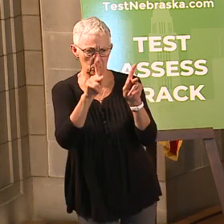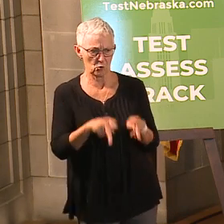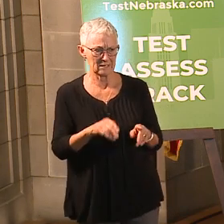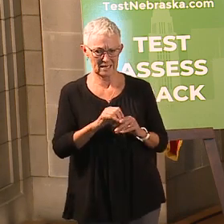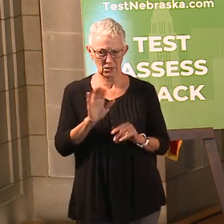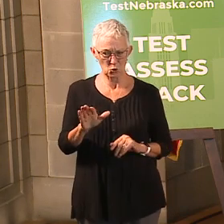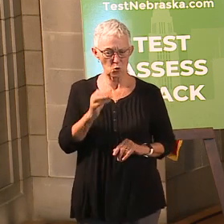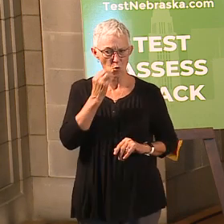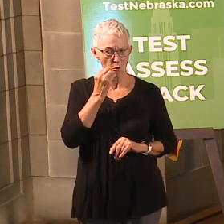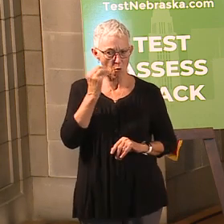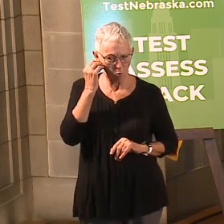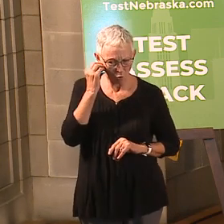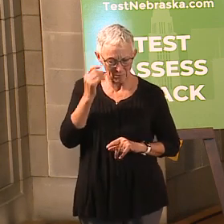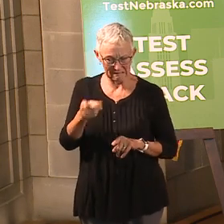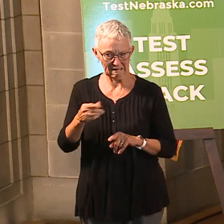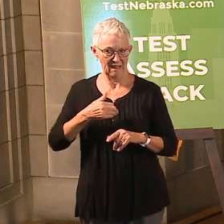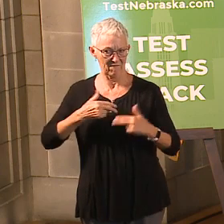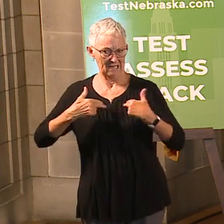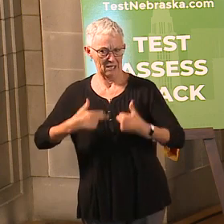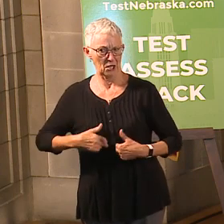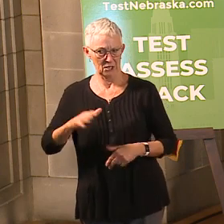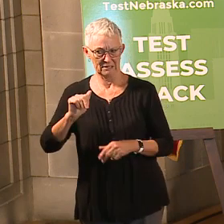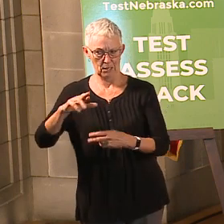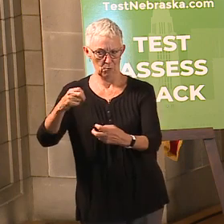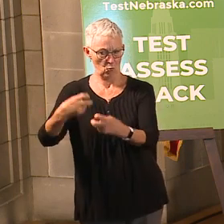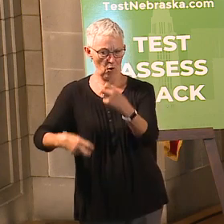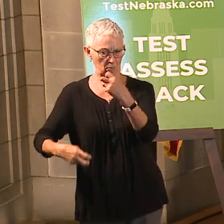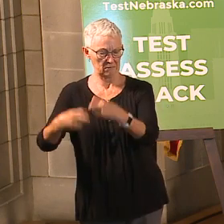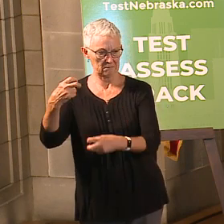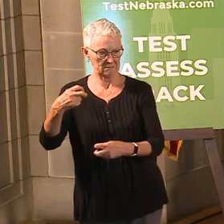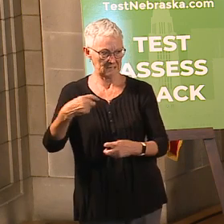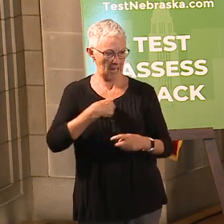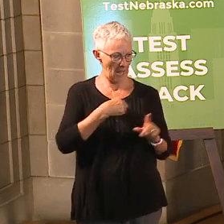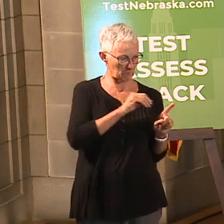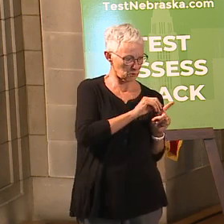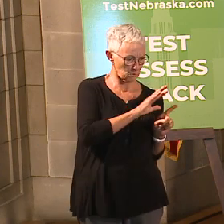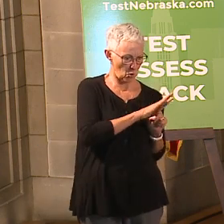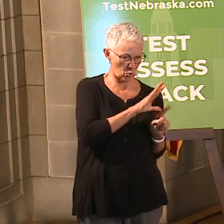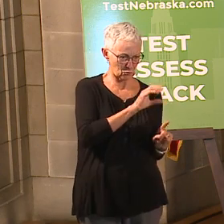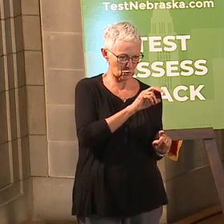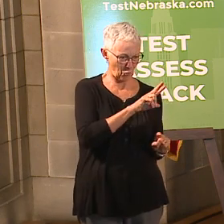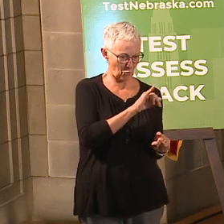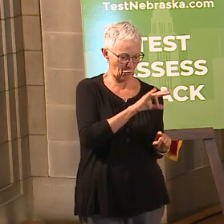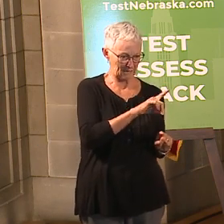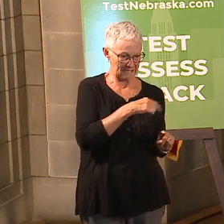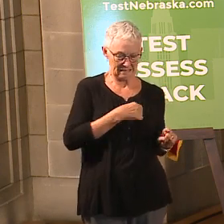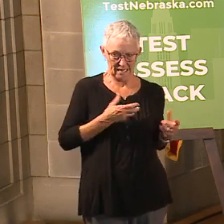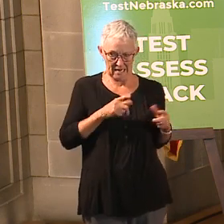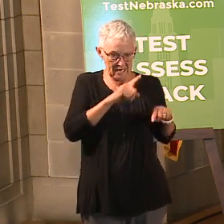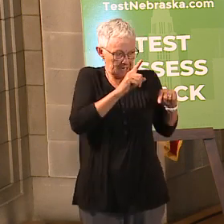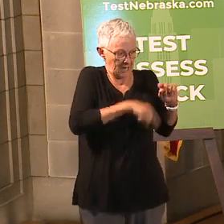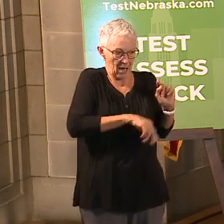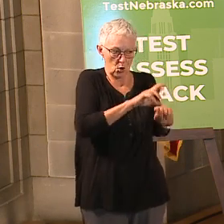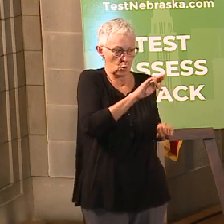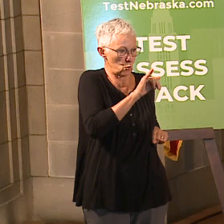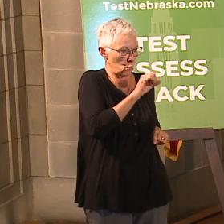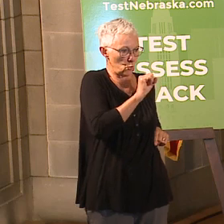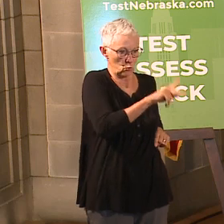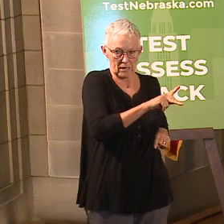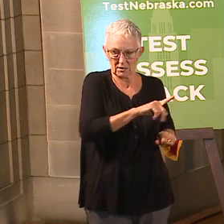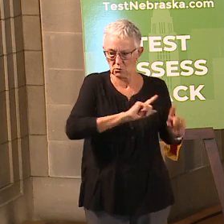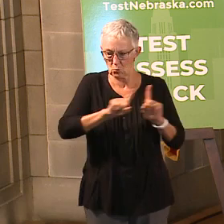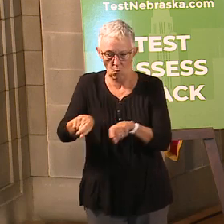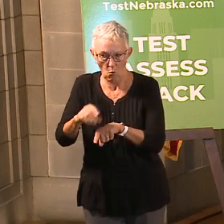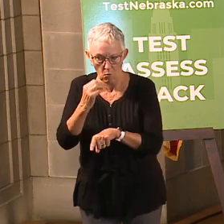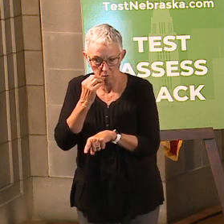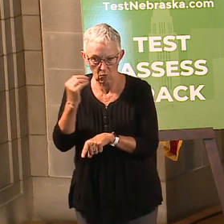underlying health care conditions, you don't want to infect that person. If you've been exposed, we have the opportunity to be able to make sure that you've